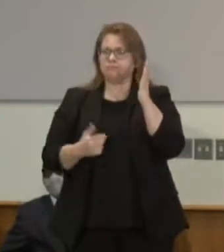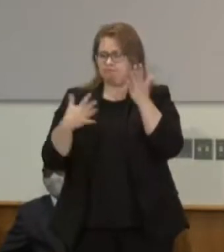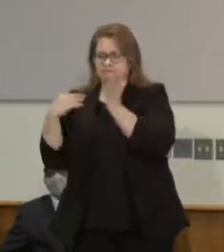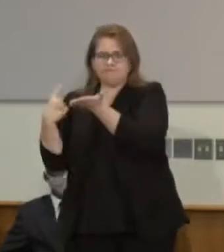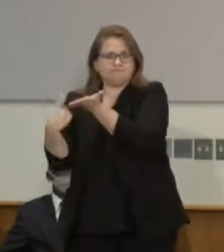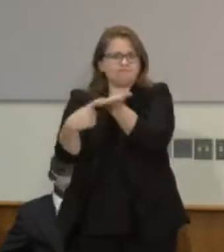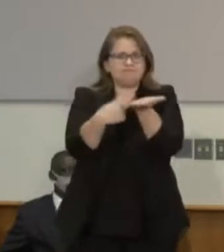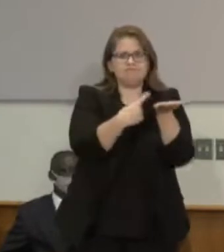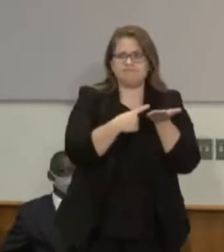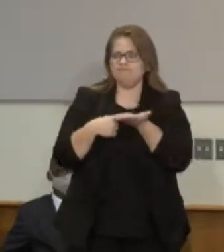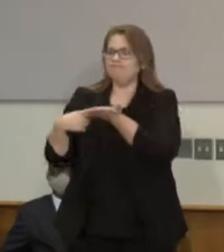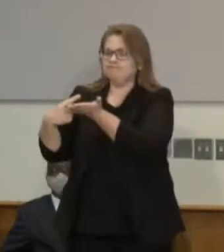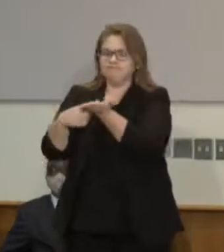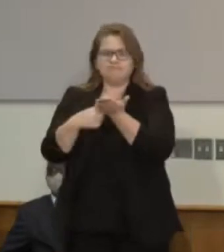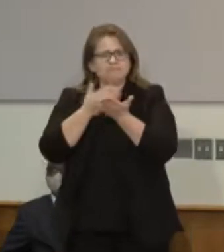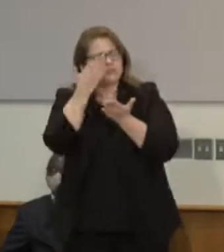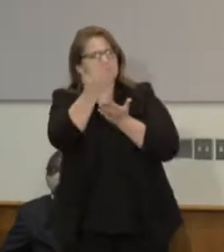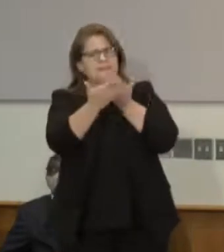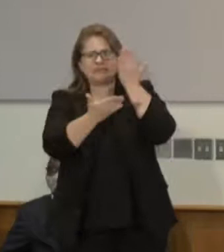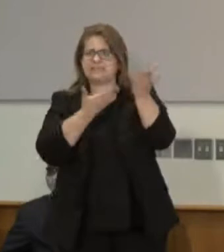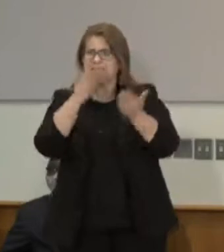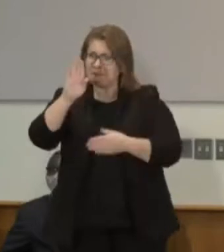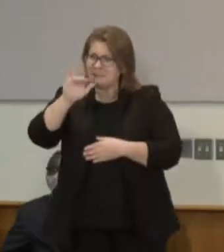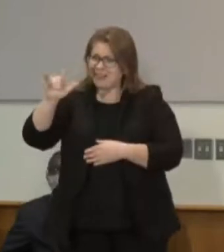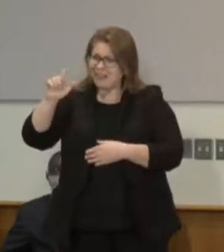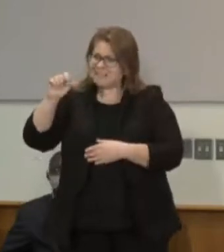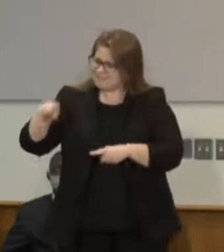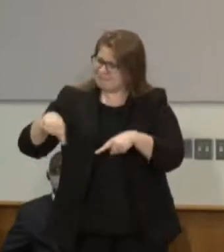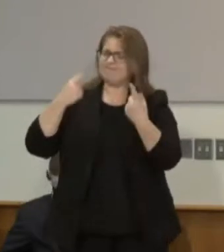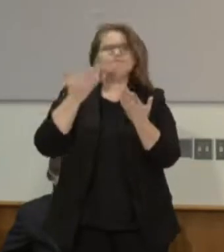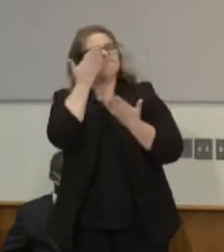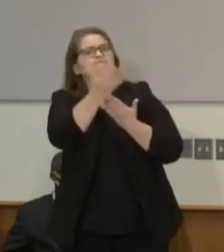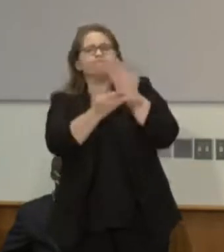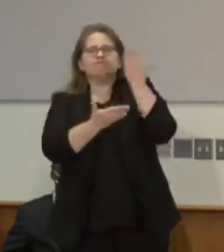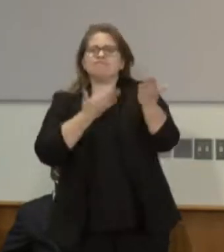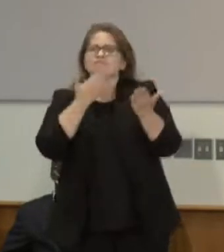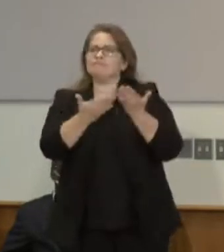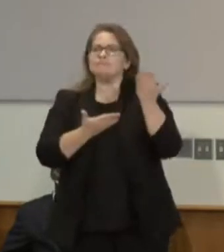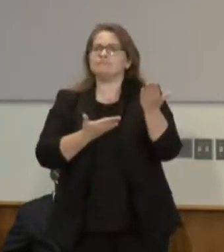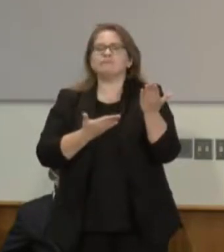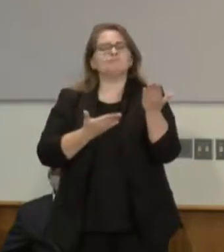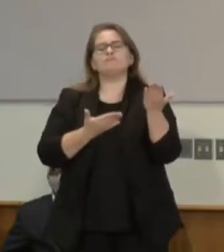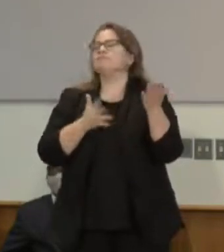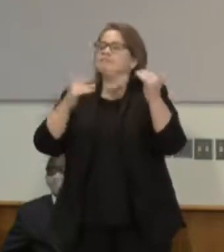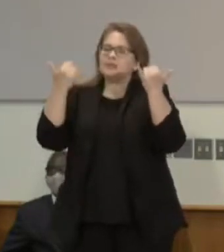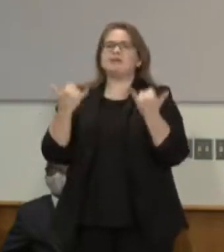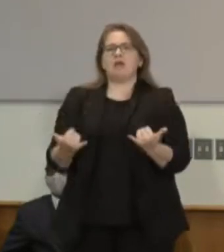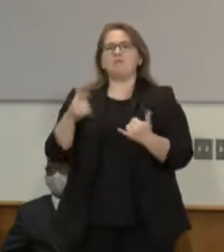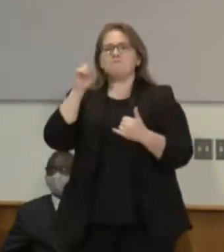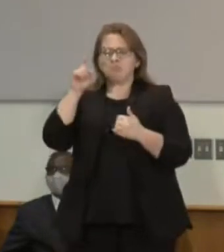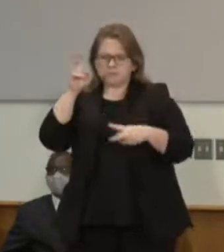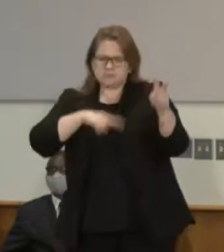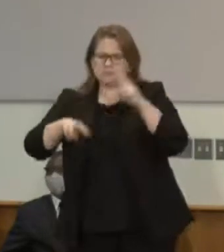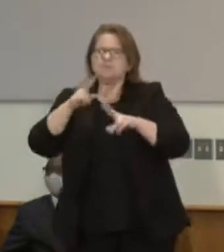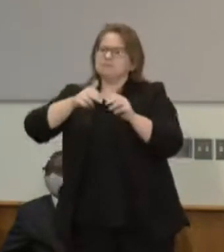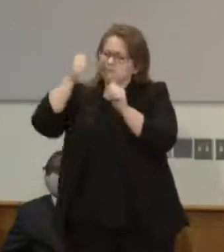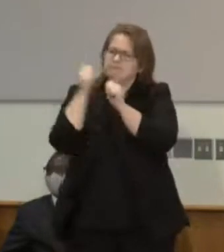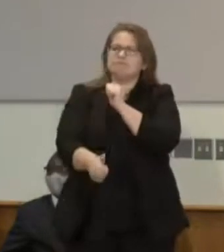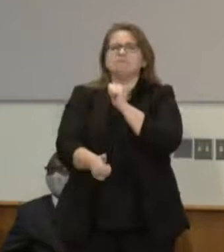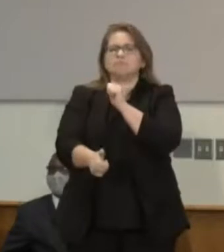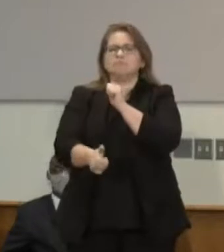even moved through the House. But we need to make sure that they move through and are signed into law and then, most importantly, are enacted.